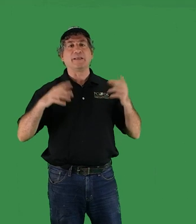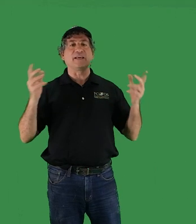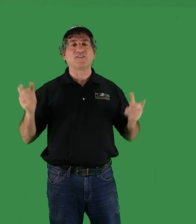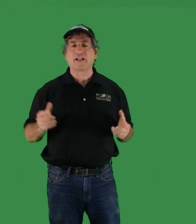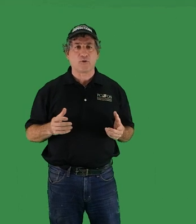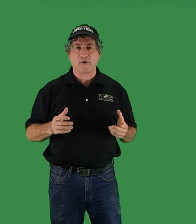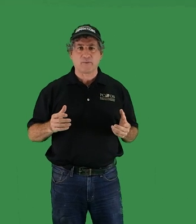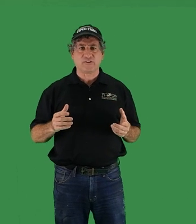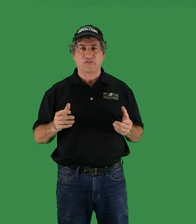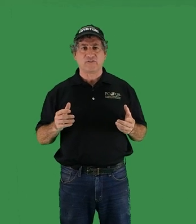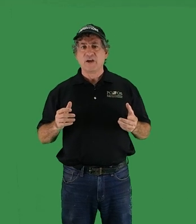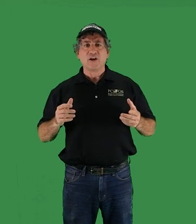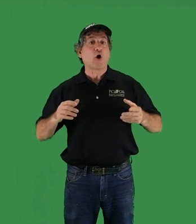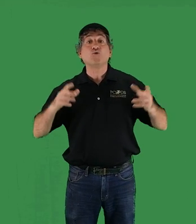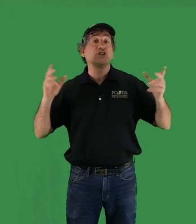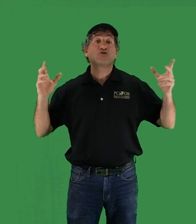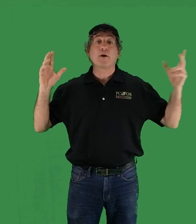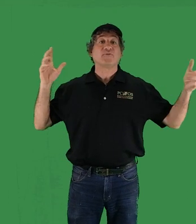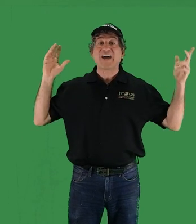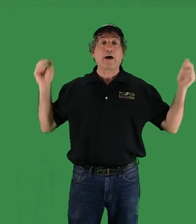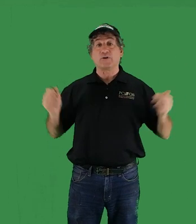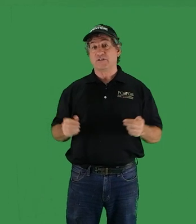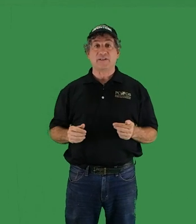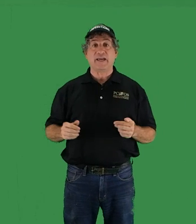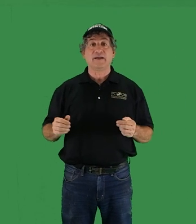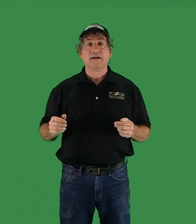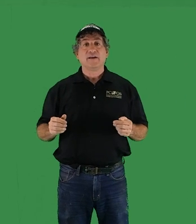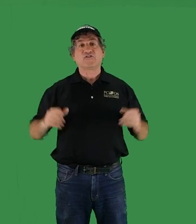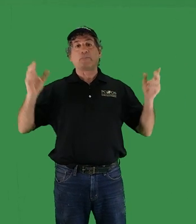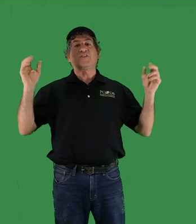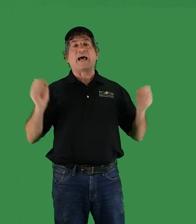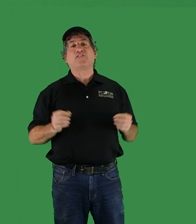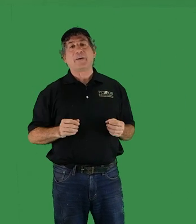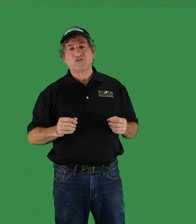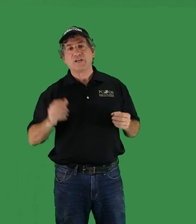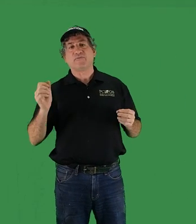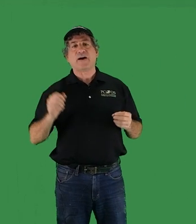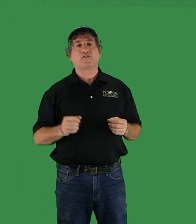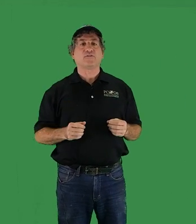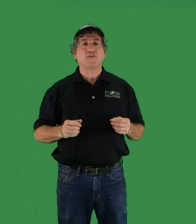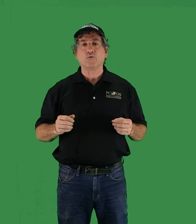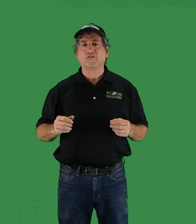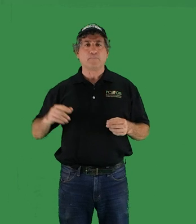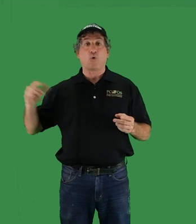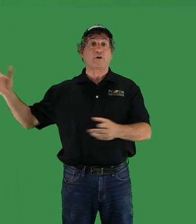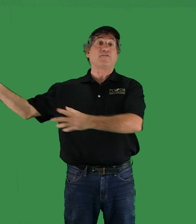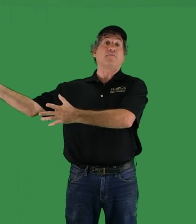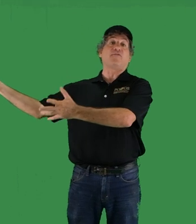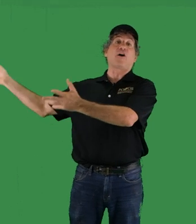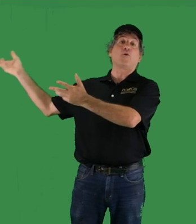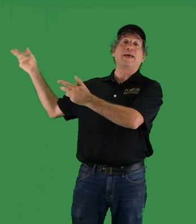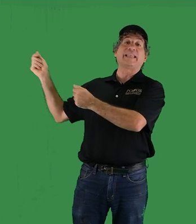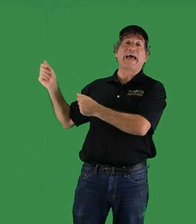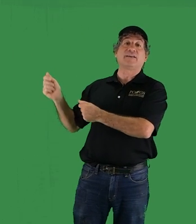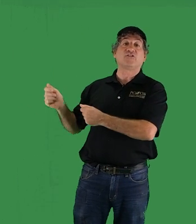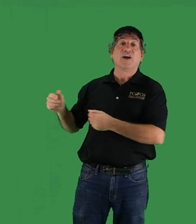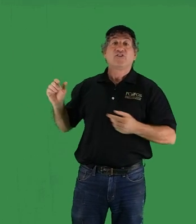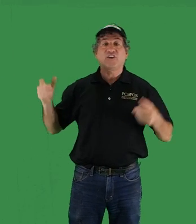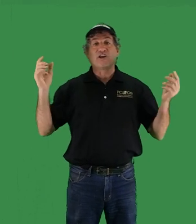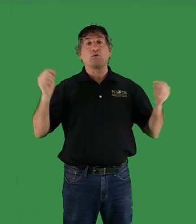million-dollar apartments of cozy Trump Tower to say, subsidized by cheap fossil fuels imported from faraway lands, securing